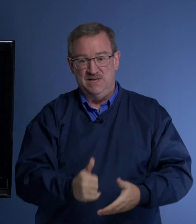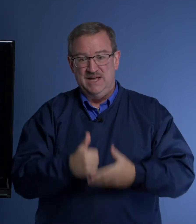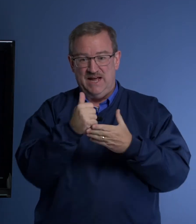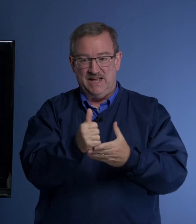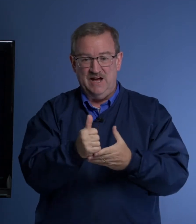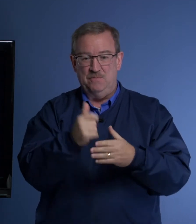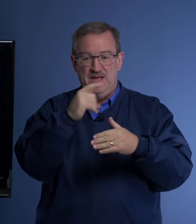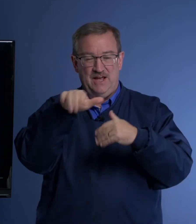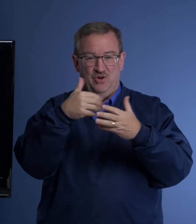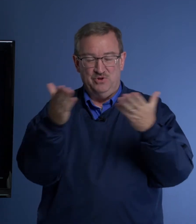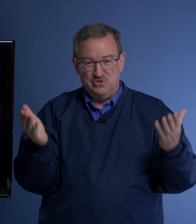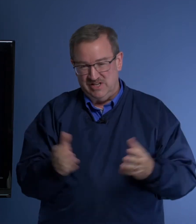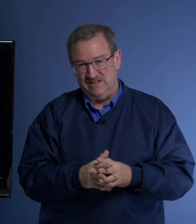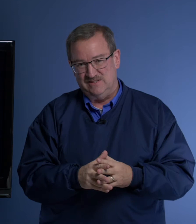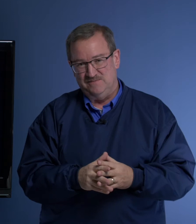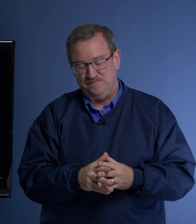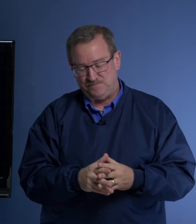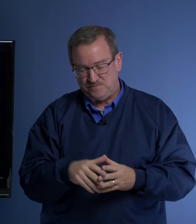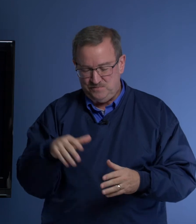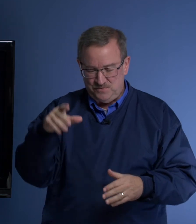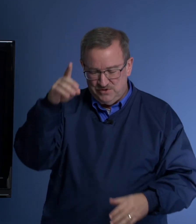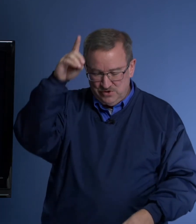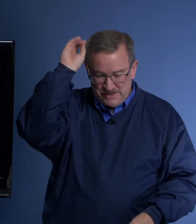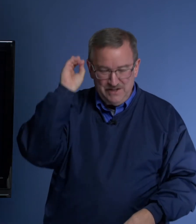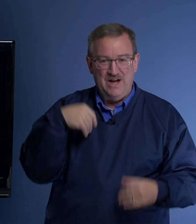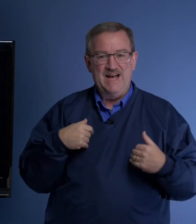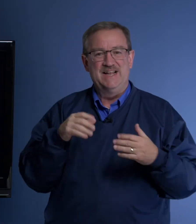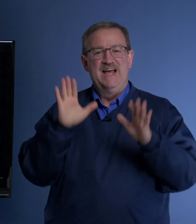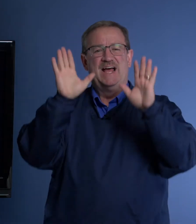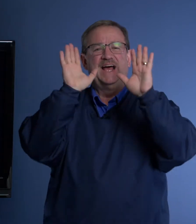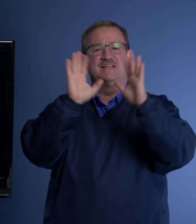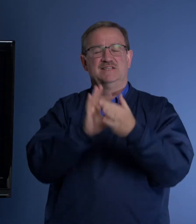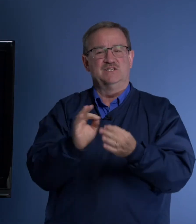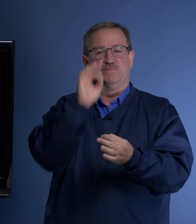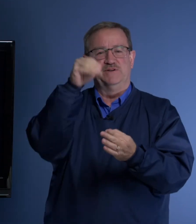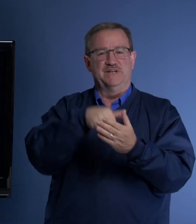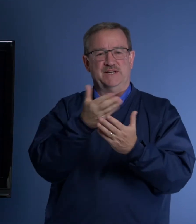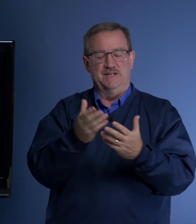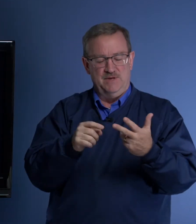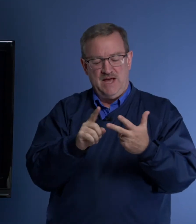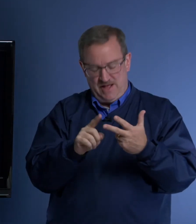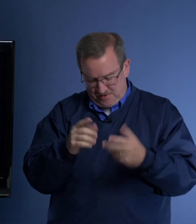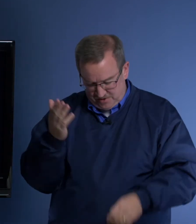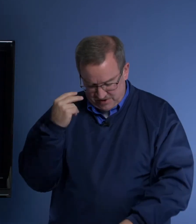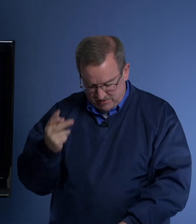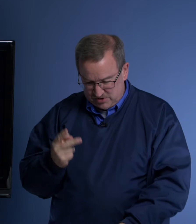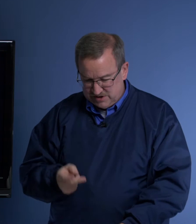and help and all those things. So Daniel had an excellent spirit in him. And the third thing I want you to